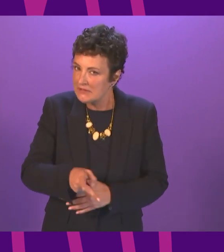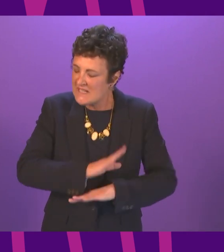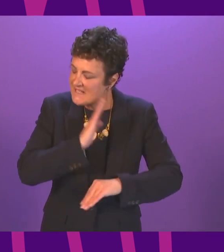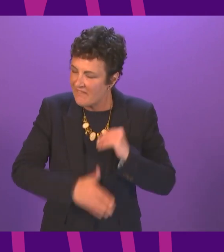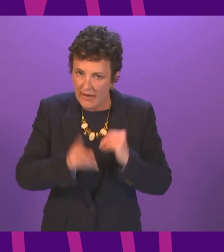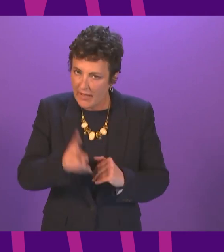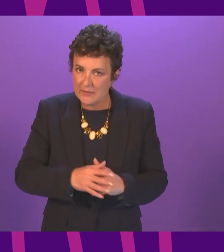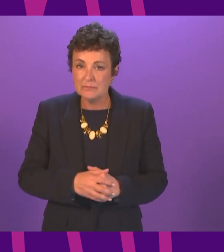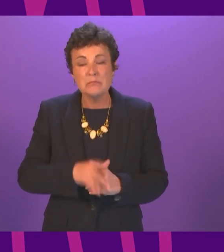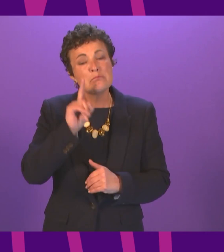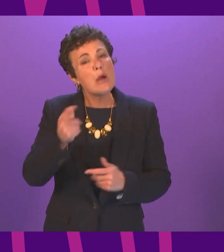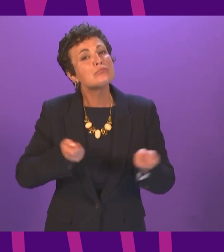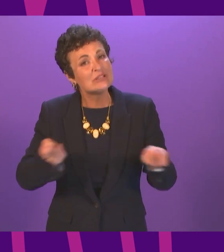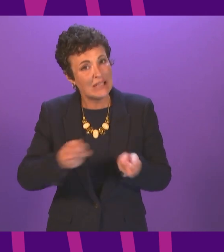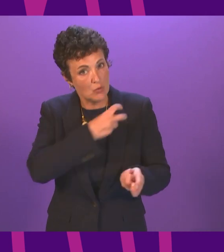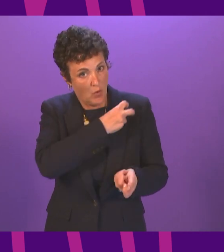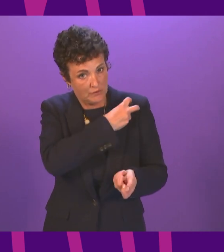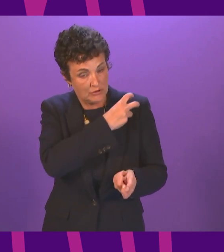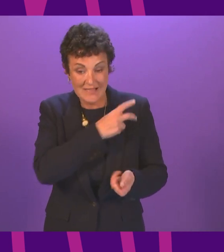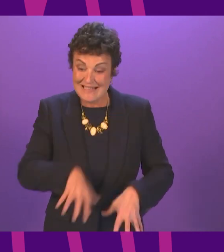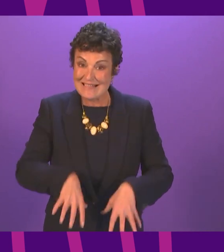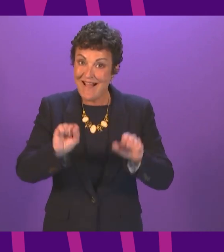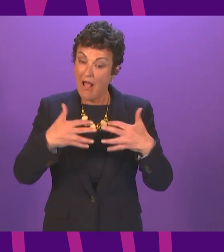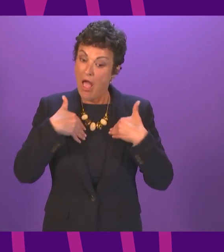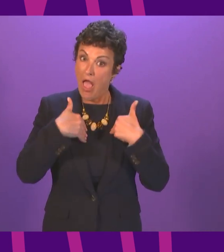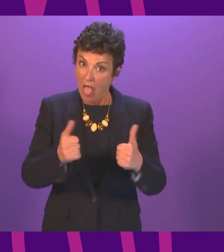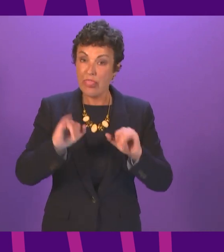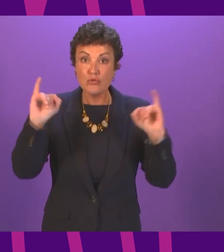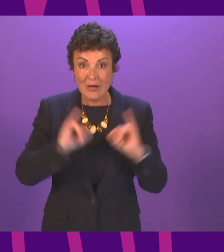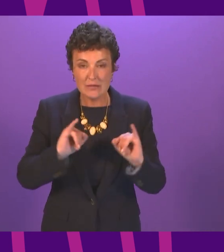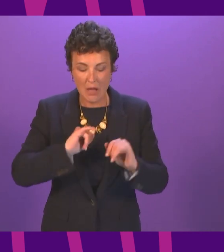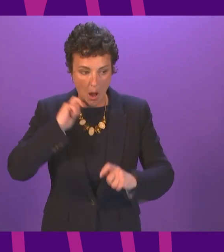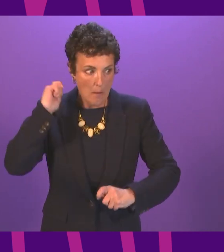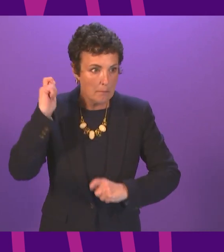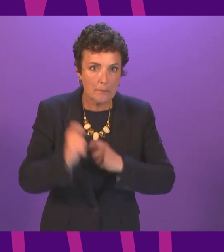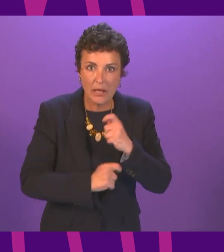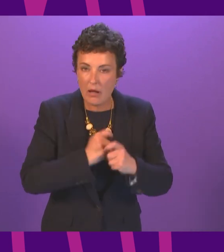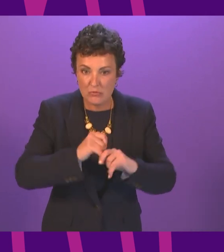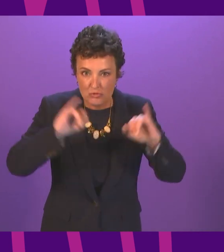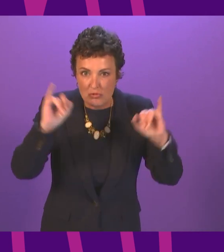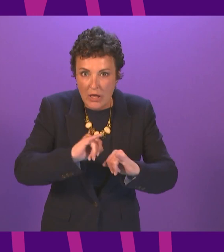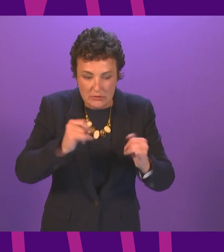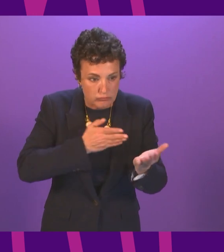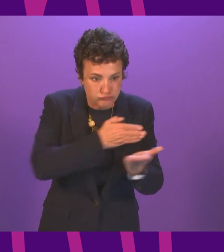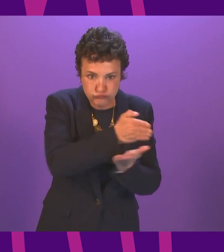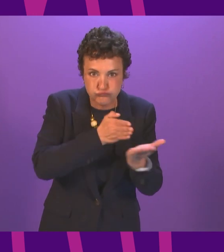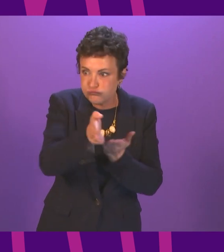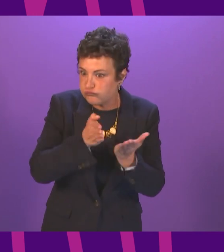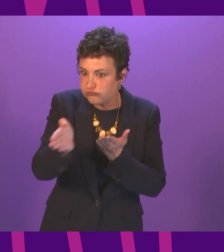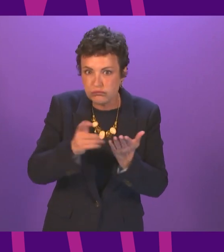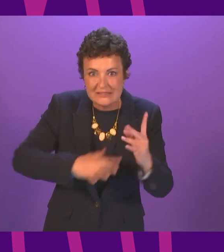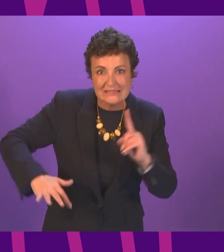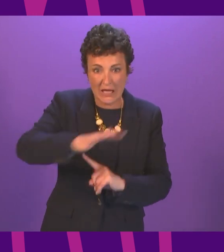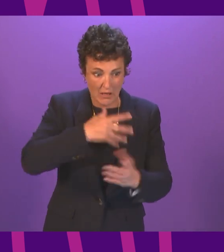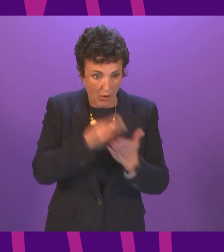again but presiding officer what started out as a health crisis very quickly became a crisis affecting every part of our society